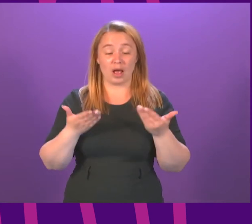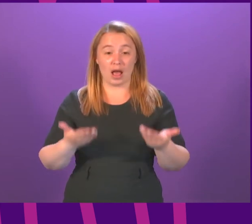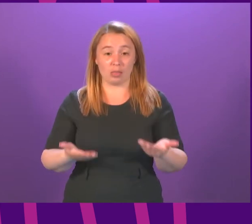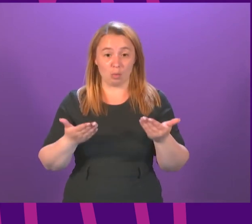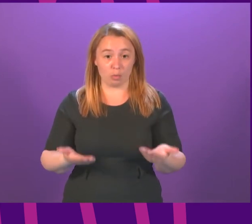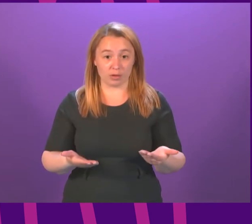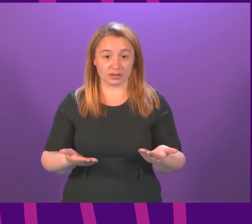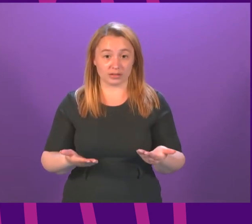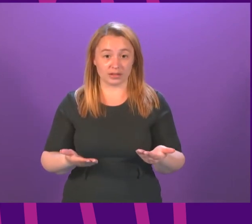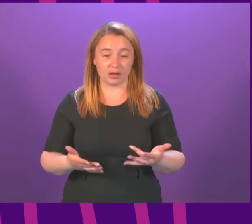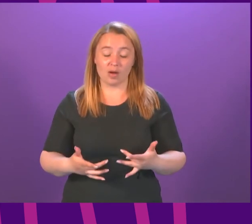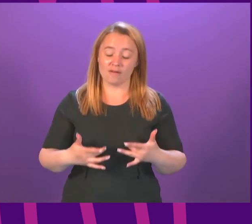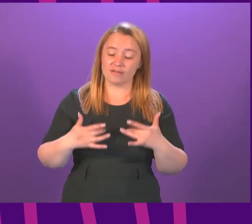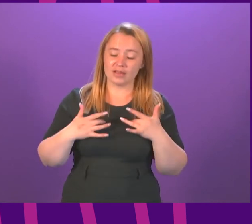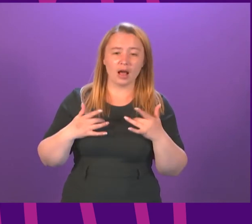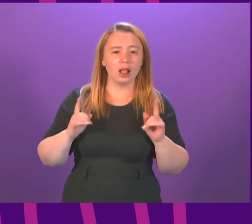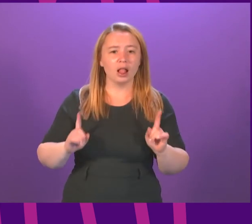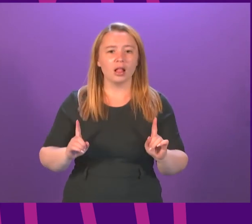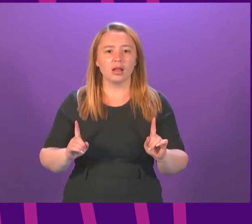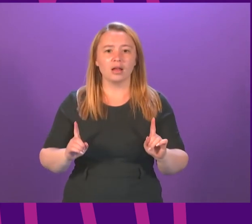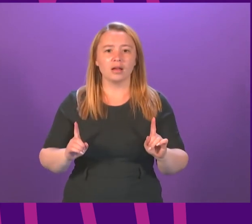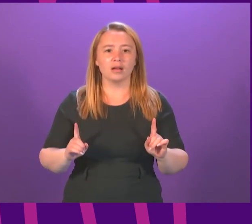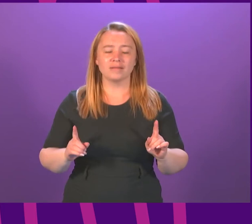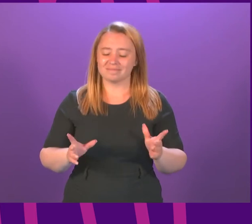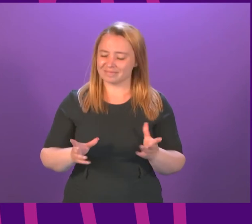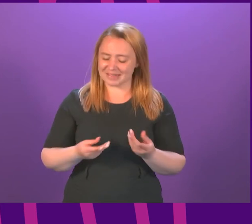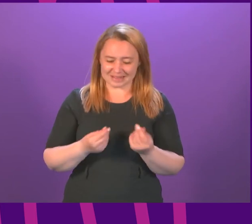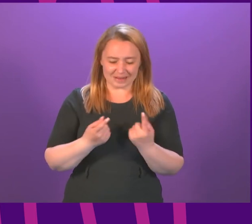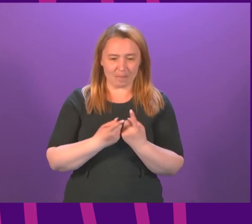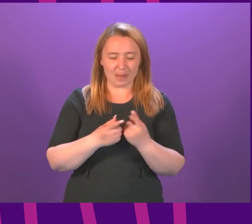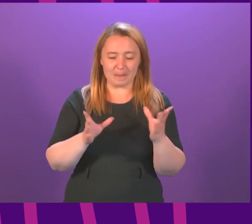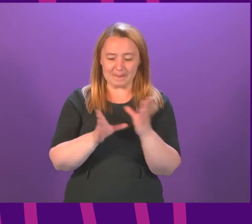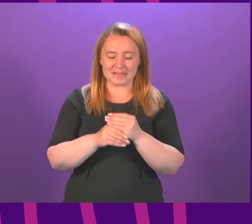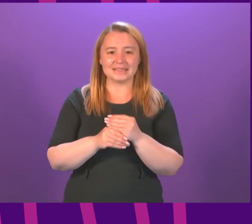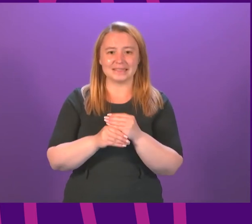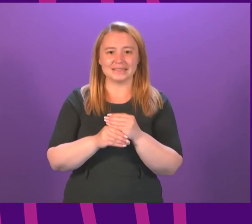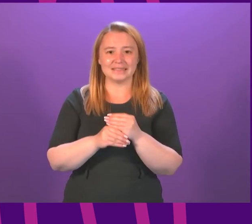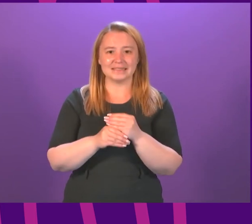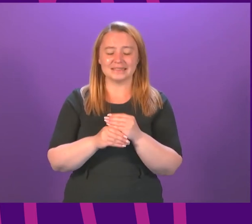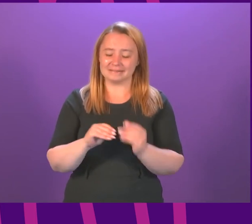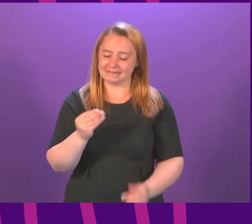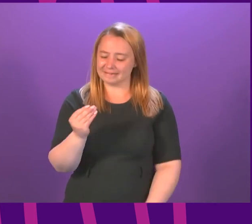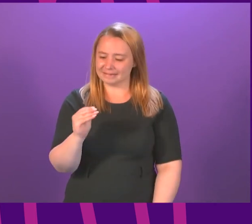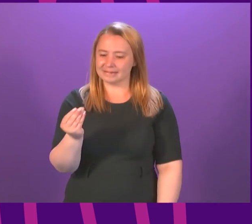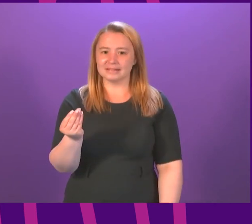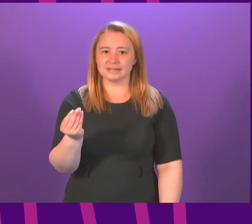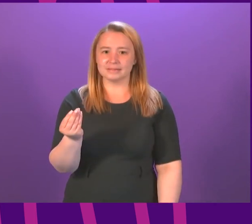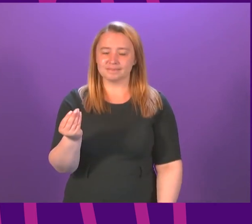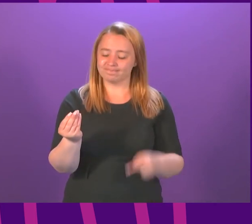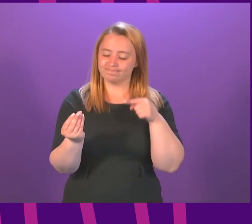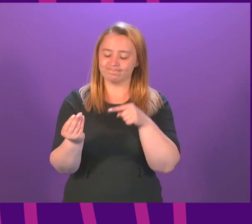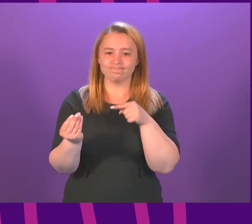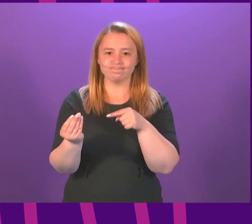we feel a sense almost of missing peace. And that peace can be spelled either way.